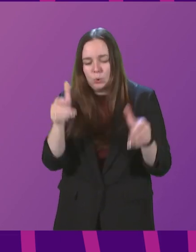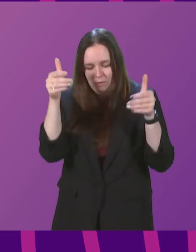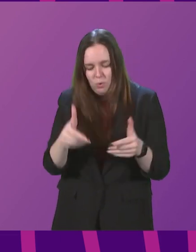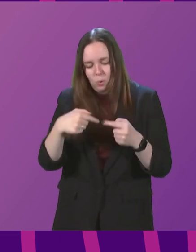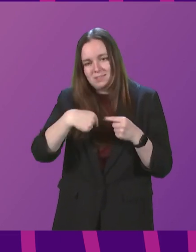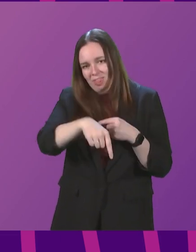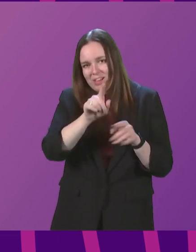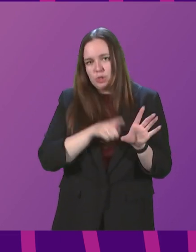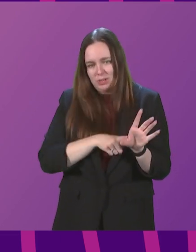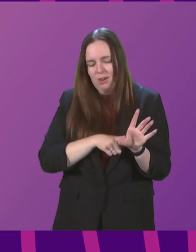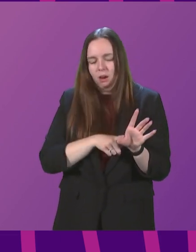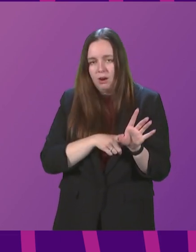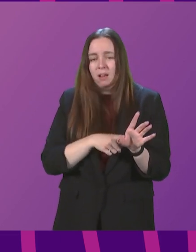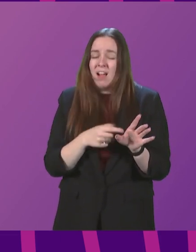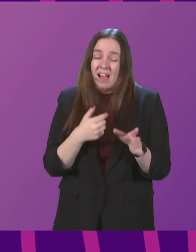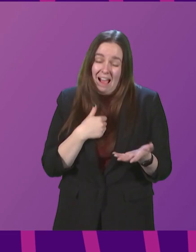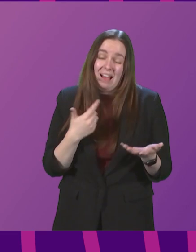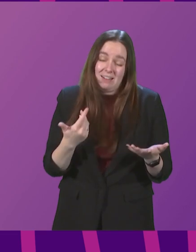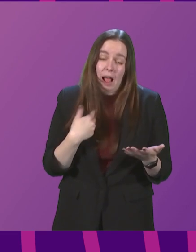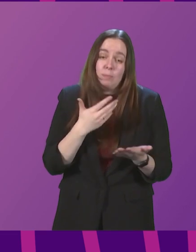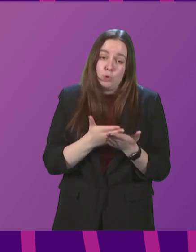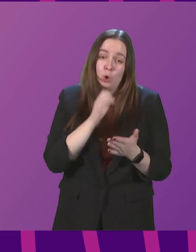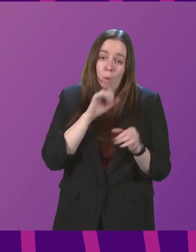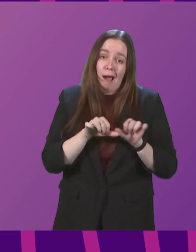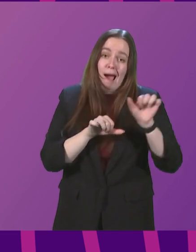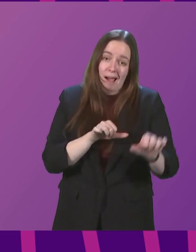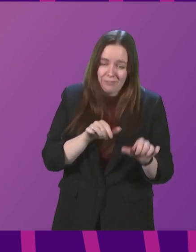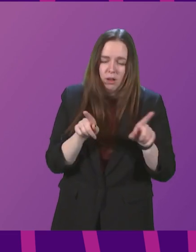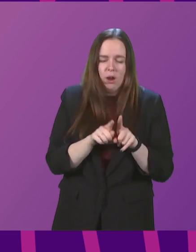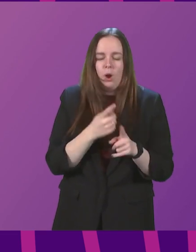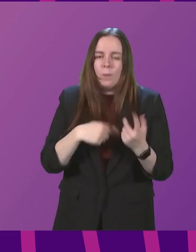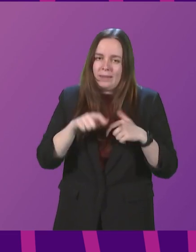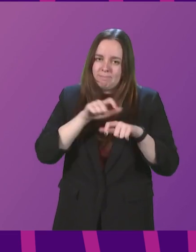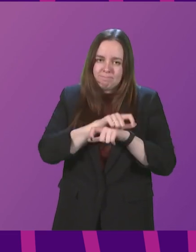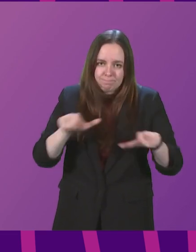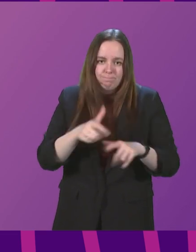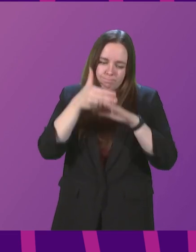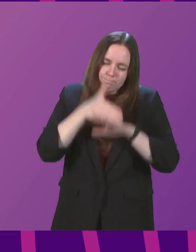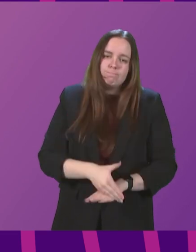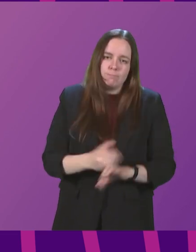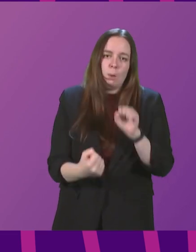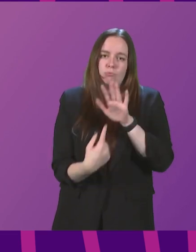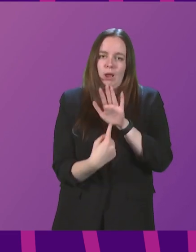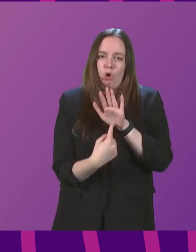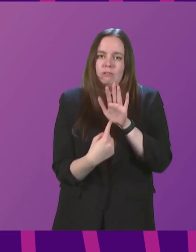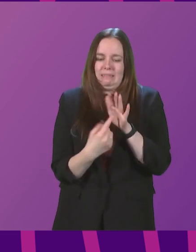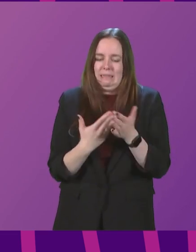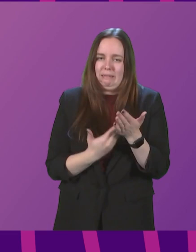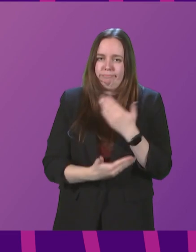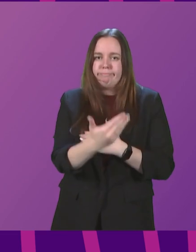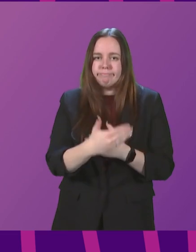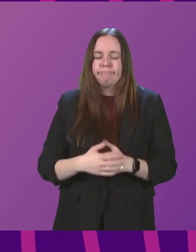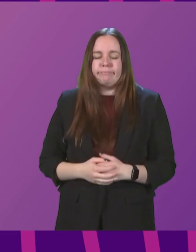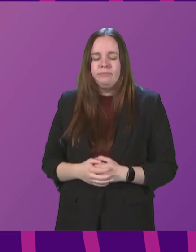for this year, and no doubt in some respects beyond that. And we continue to give all of that our utmost priority as we move forward.